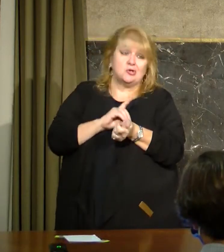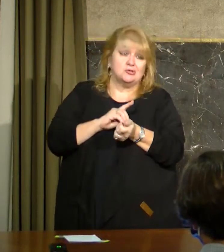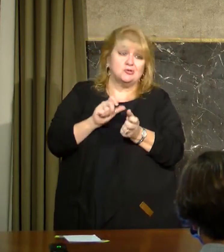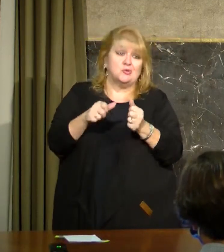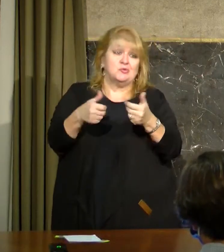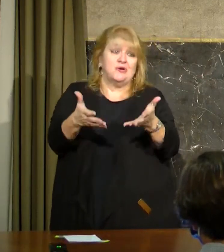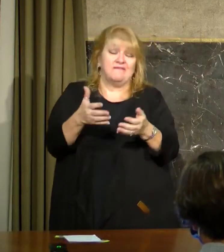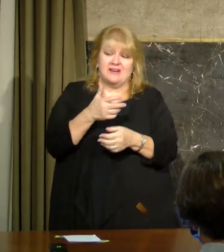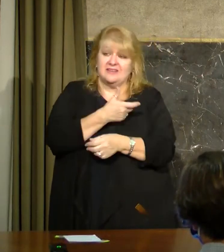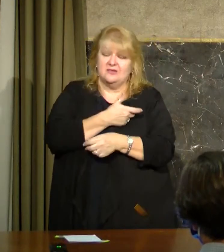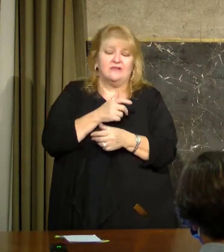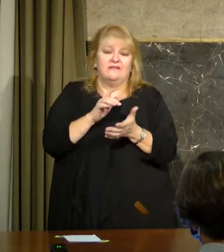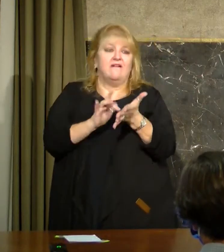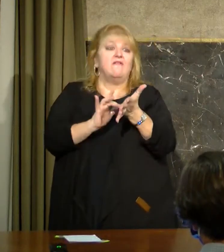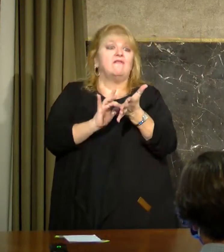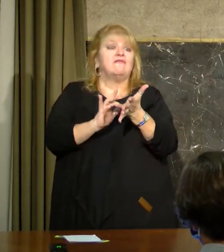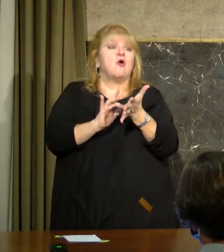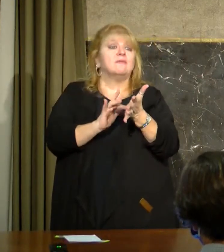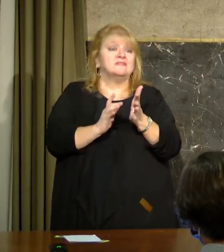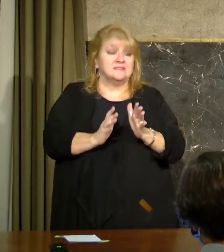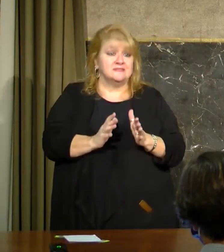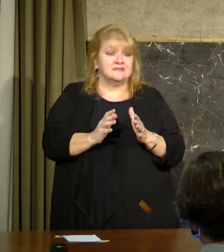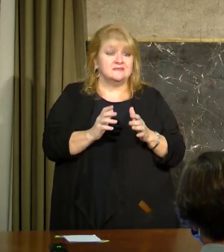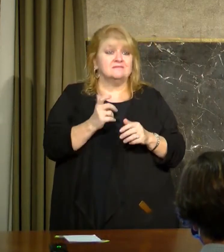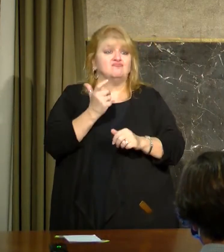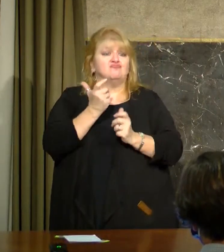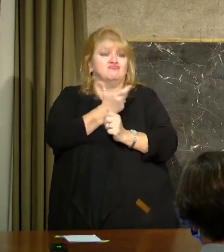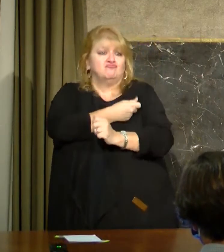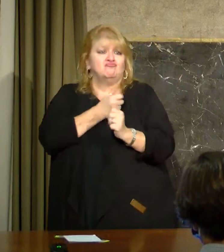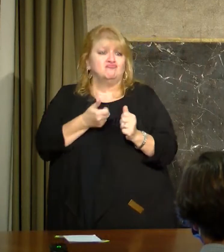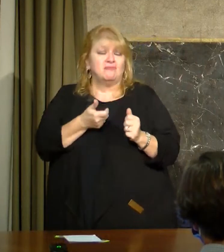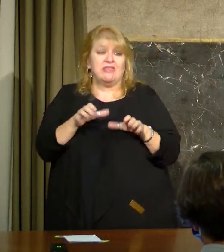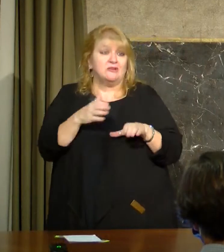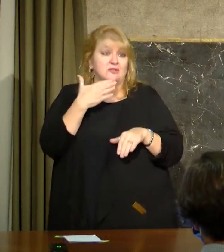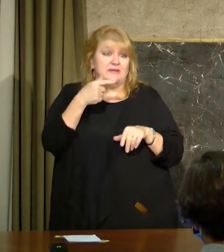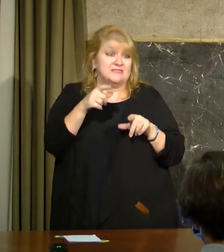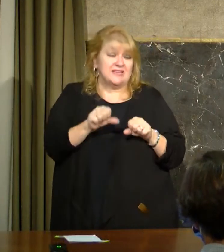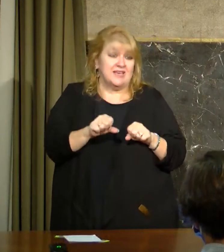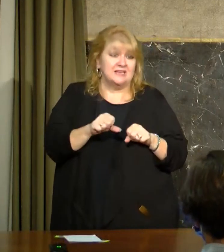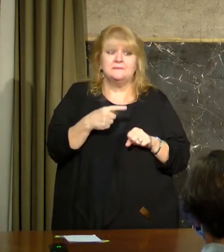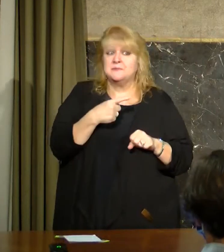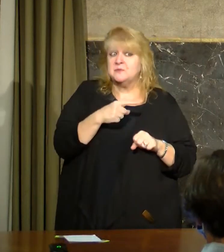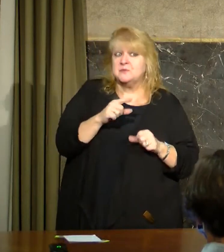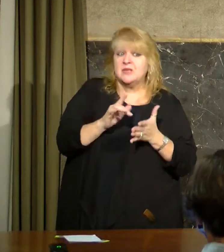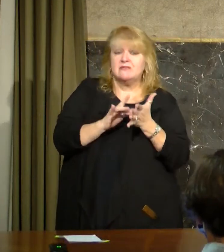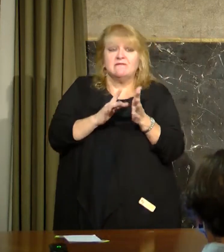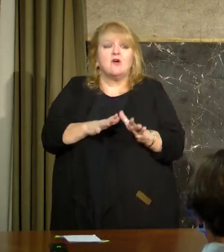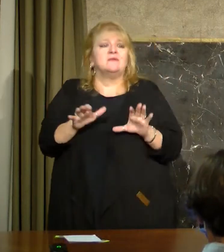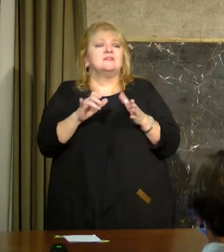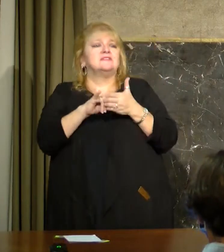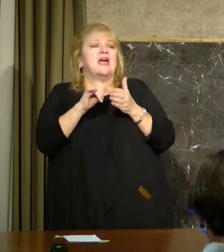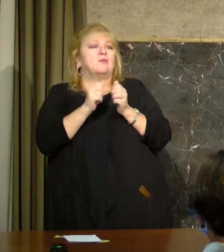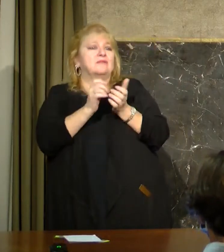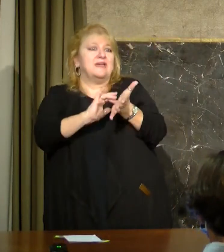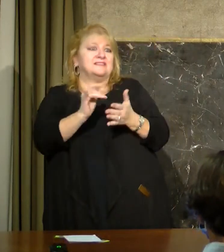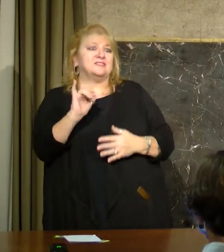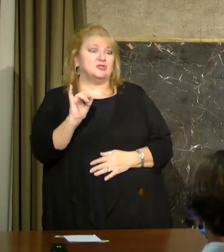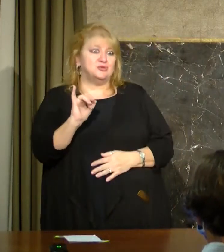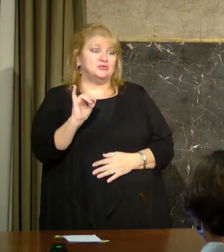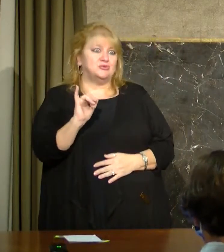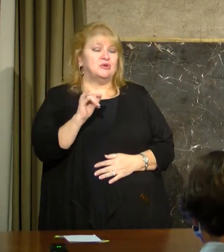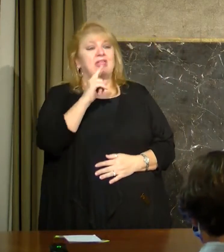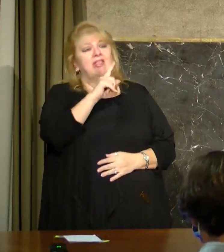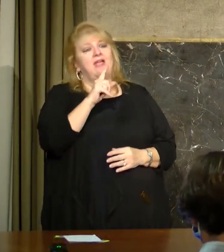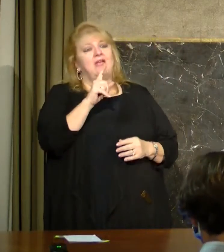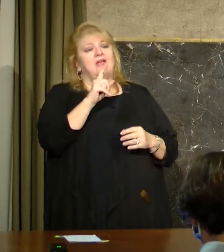and, for example, a pharmacist are going to do the best job that they can. Pharmacists go through similar efforts when they give out any medicine, by the way. They're in the